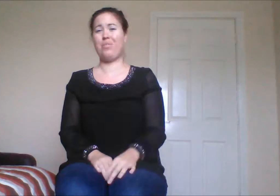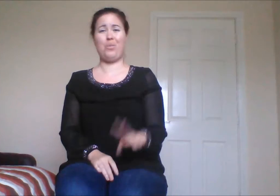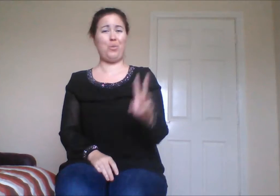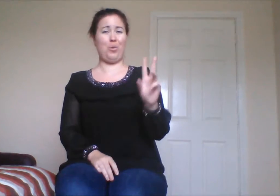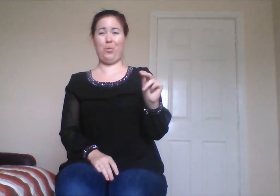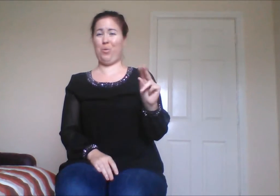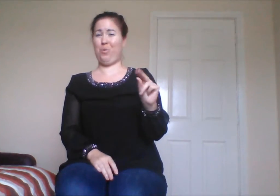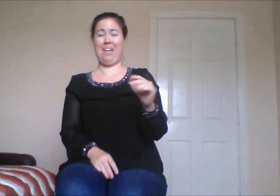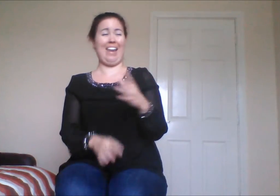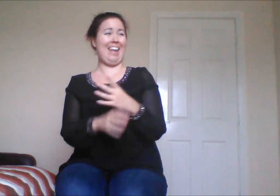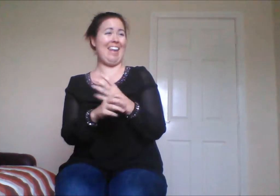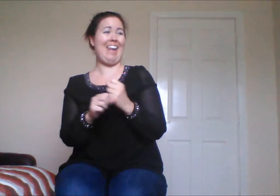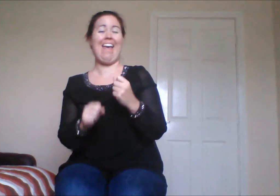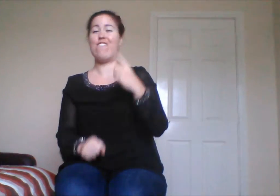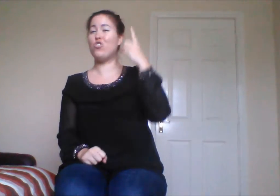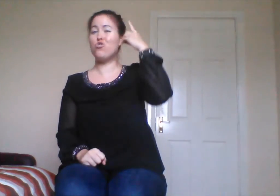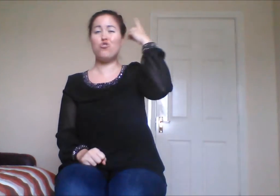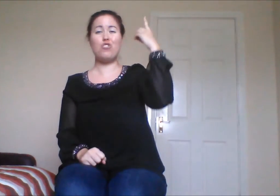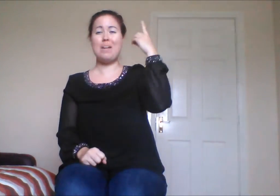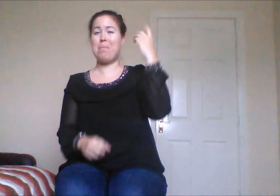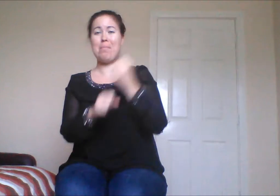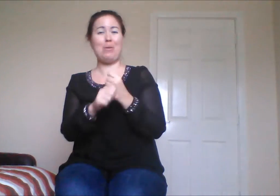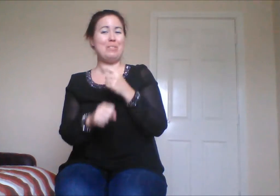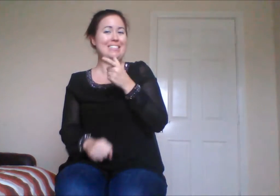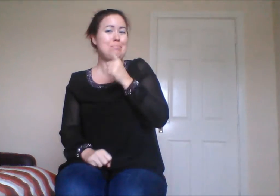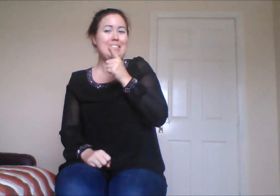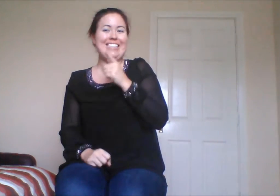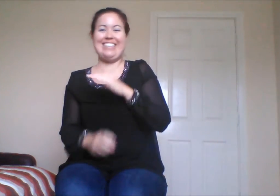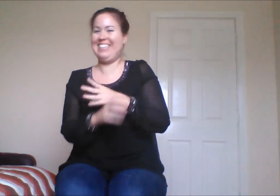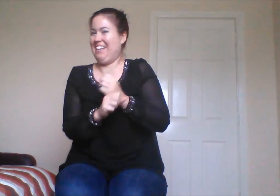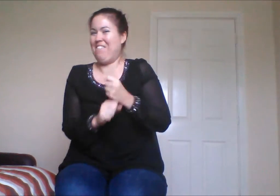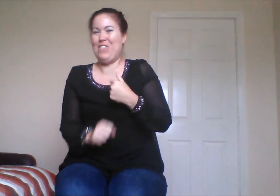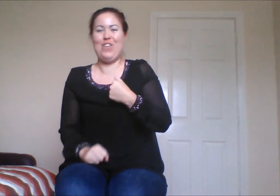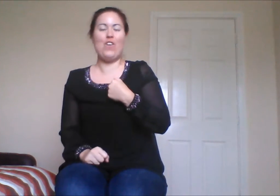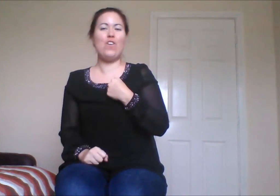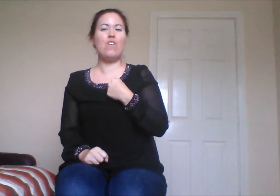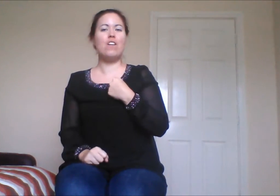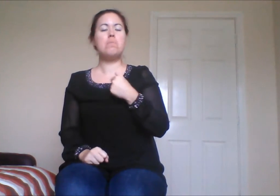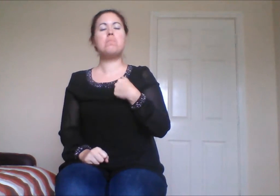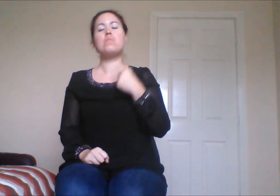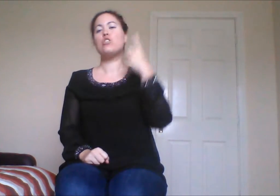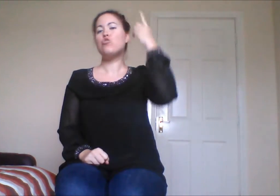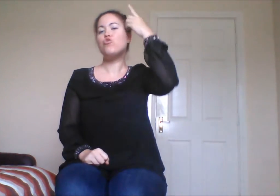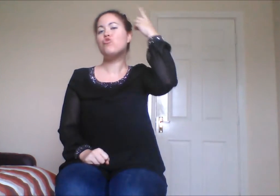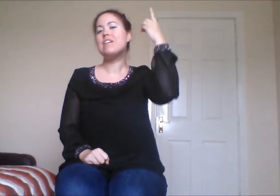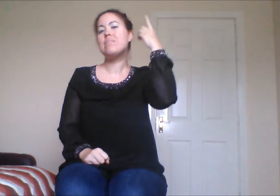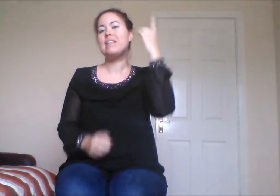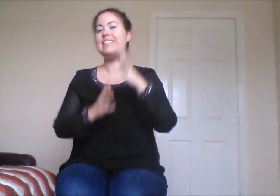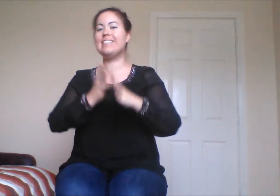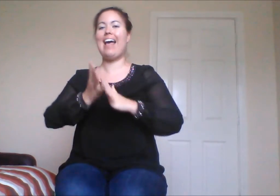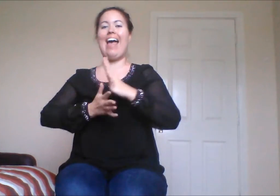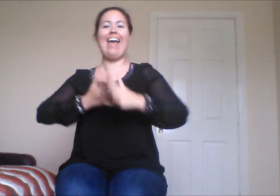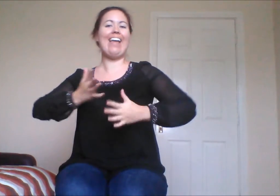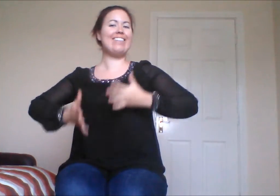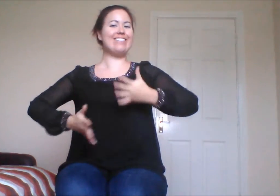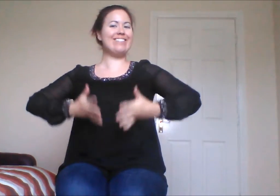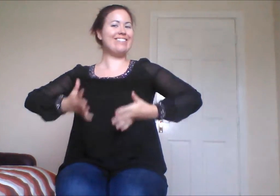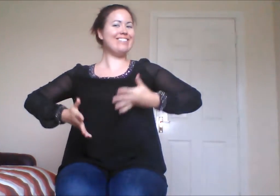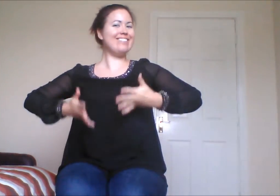No, no, both of them are saying this, Lisa and Deirdre, they're saying, no, both of us, we've never had that sort of a dream where